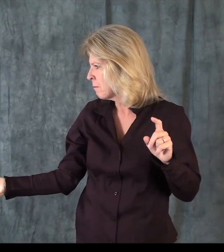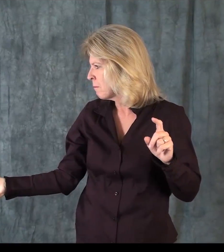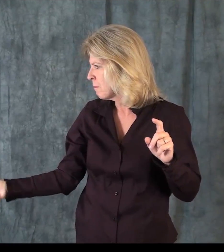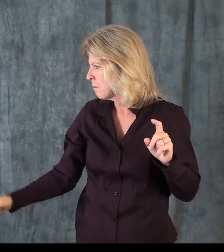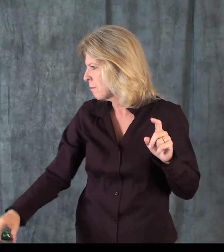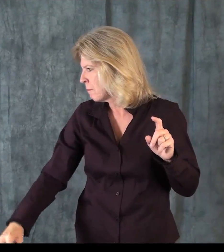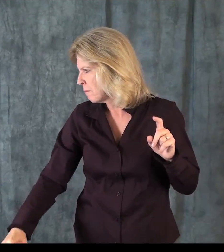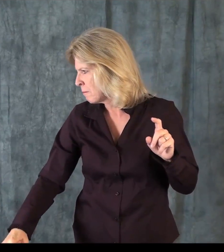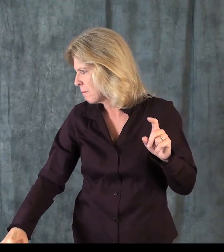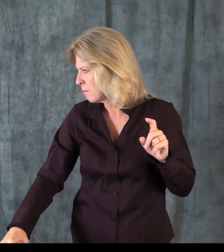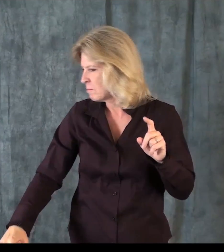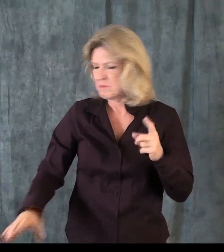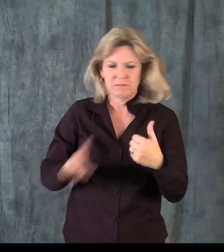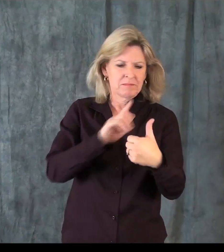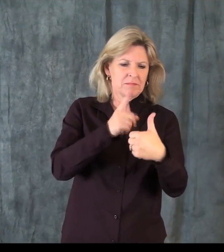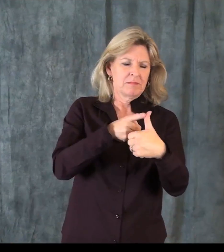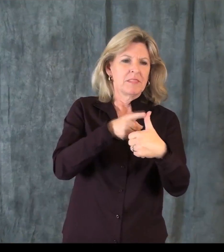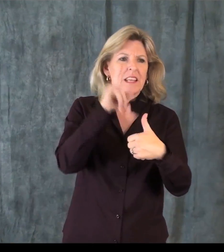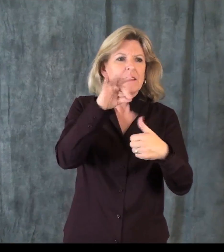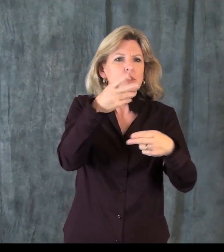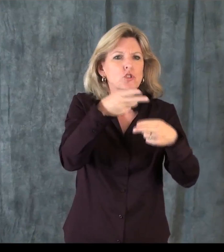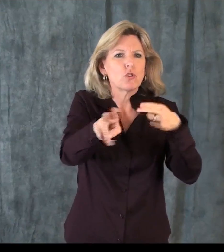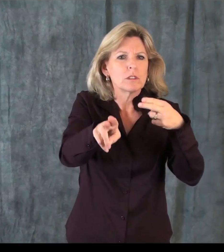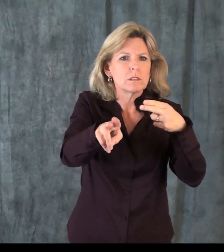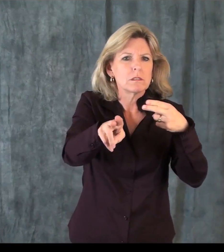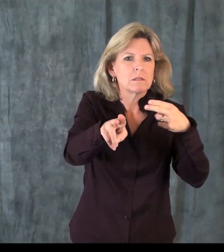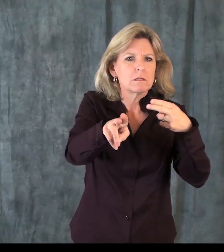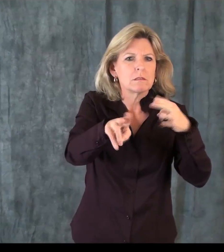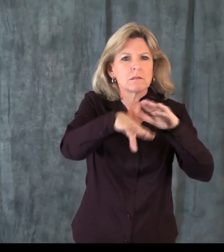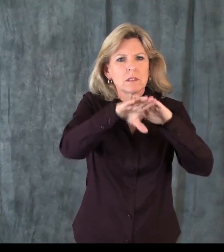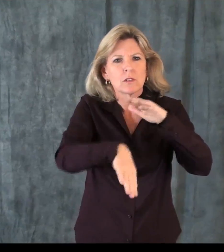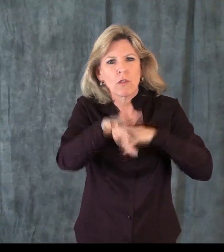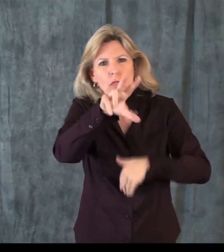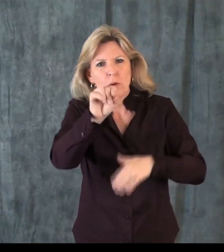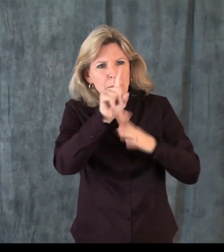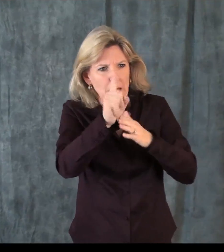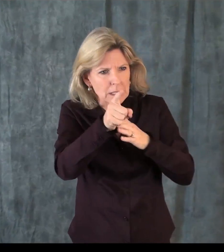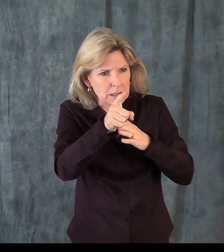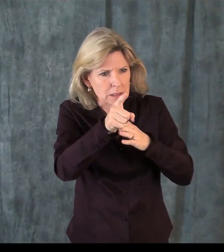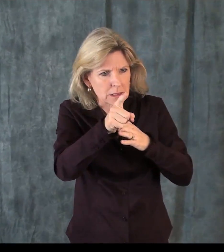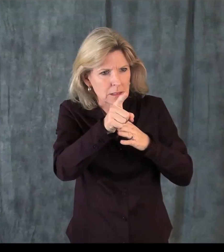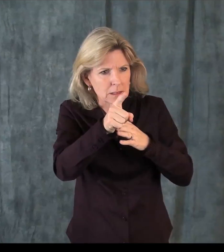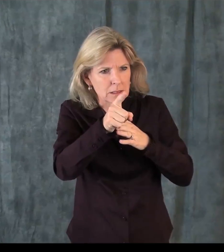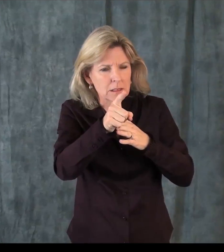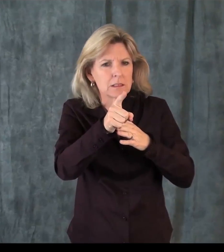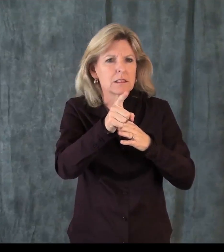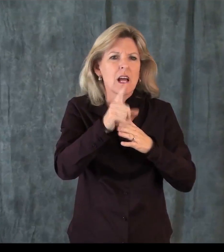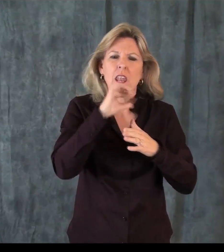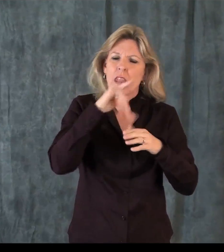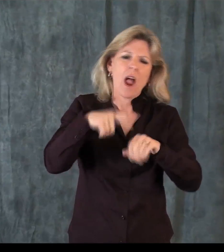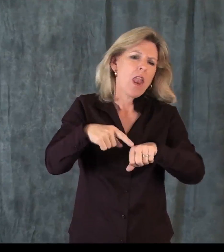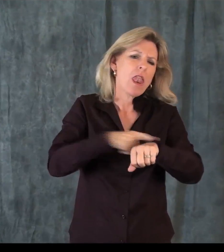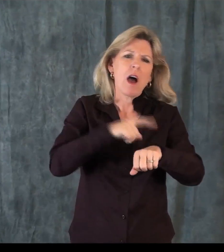when VRI can be used. First off, if the court proceeding is less than 30 minutes long,